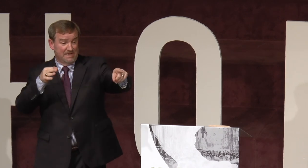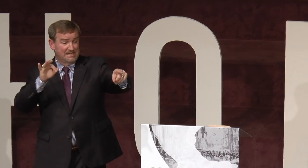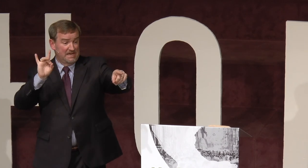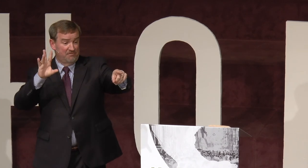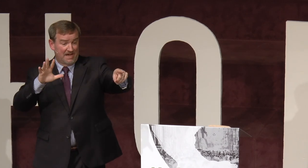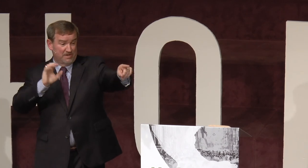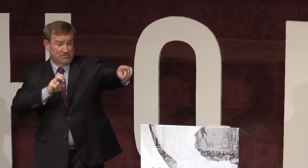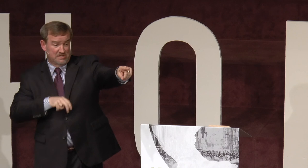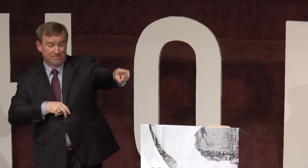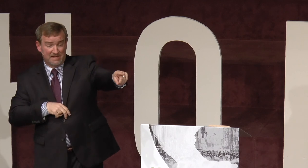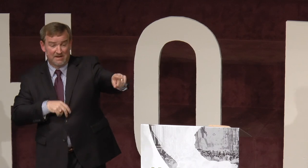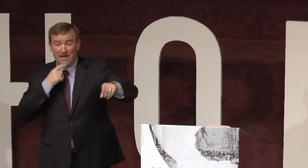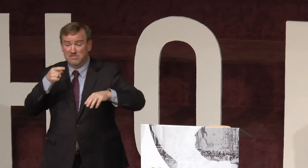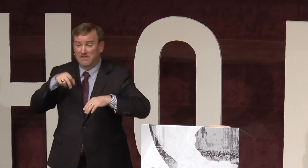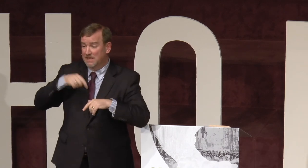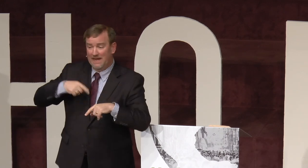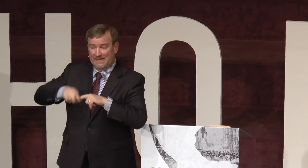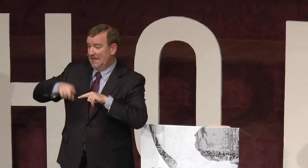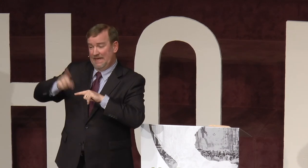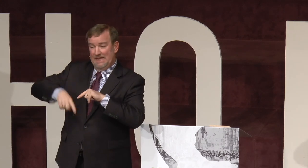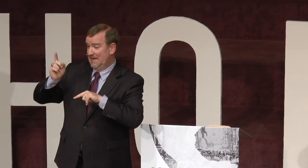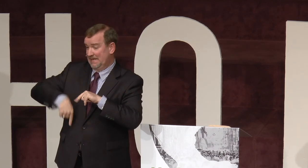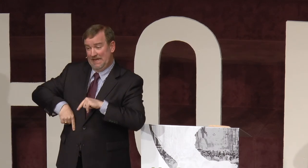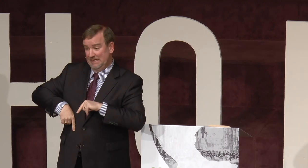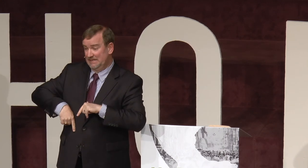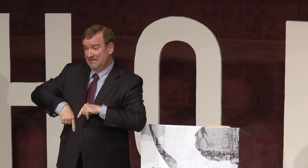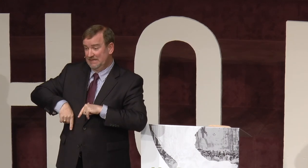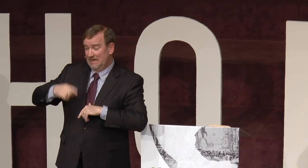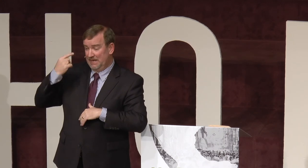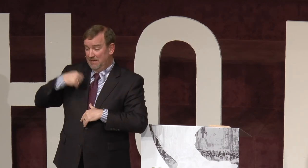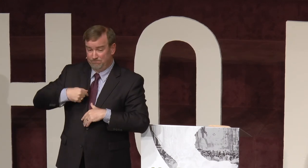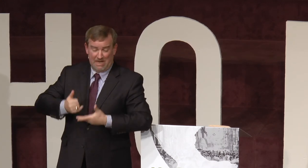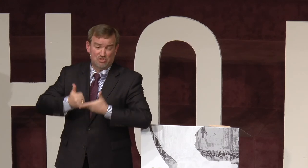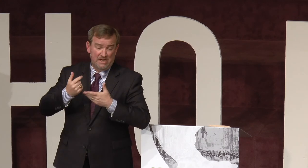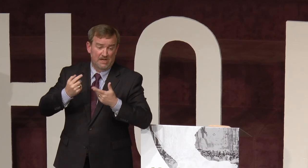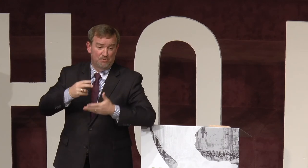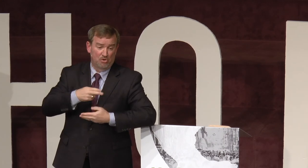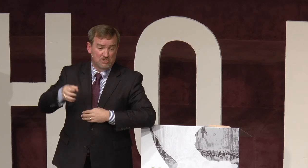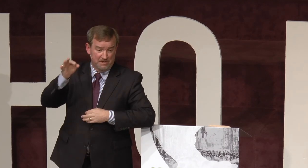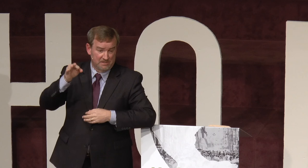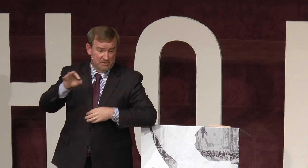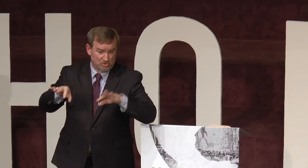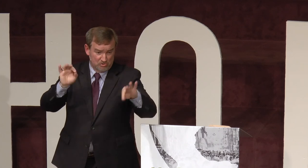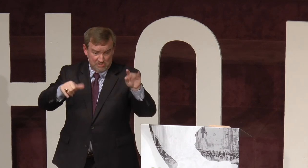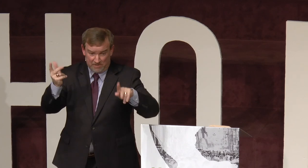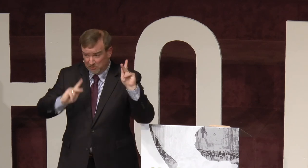1985, when I was sitting back there, I was telling God, I can't, I can't, I can't. And I was trying to help the Holy Spirit, you know, choosing some other